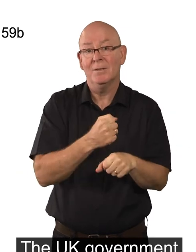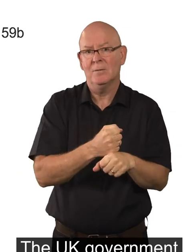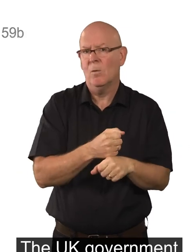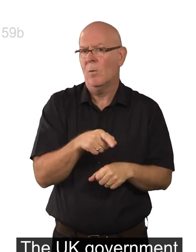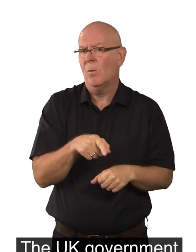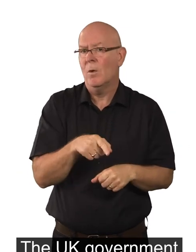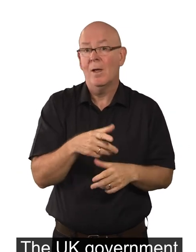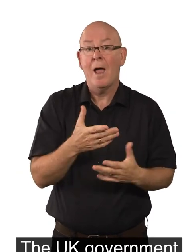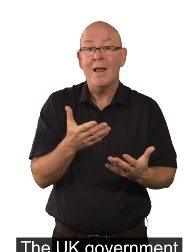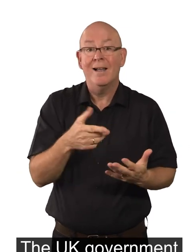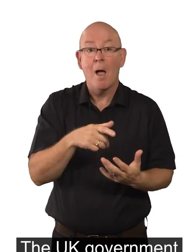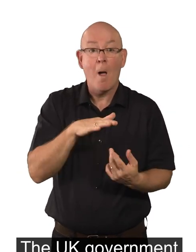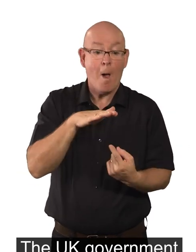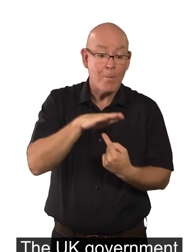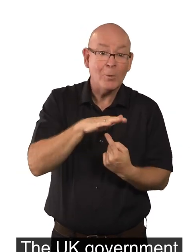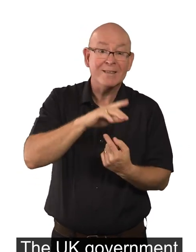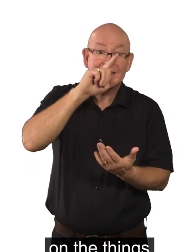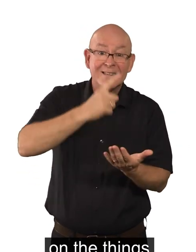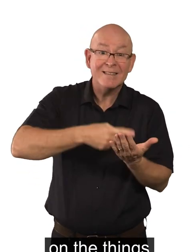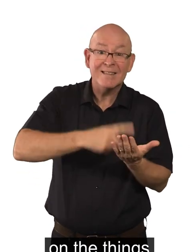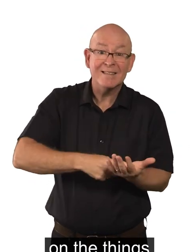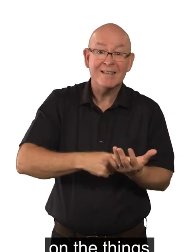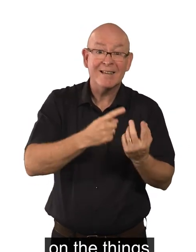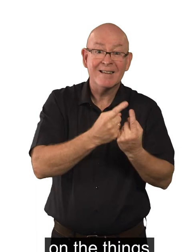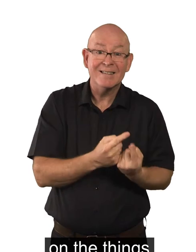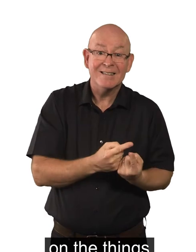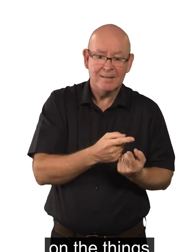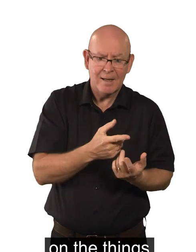makes important decisions on the things they do to help people.